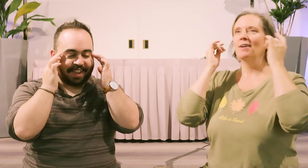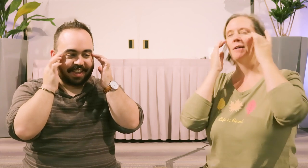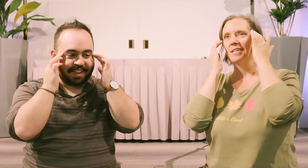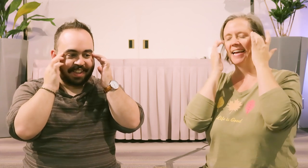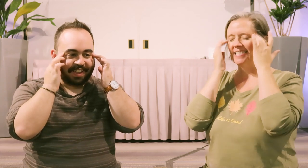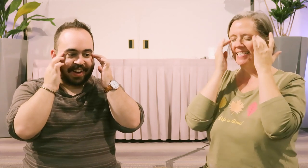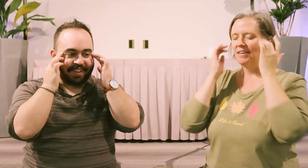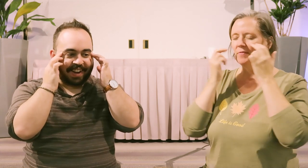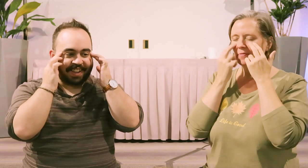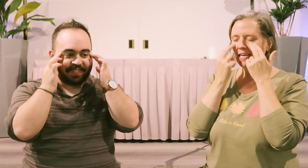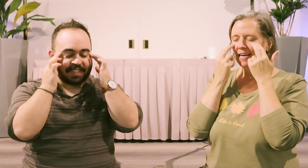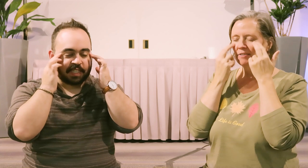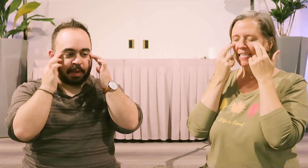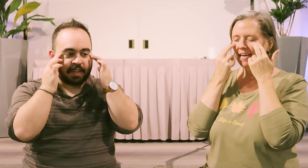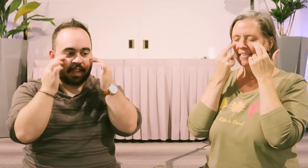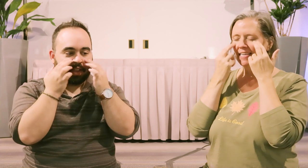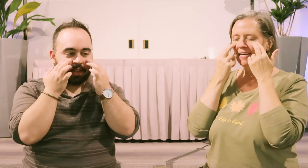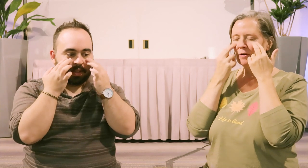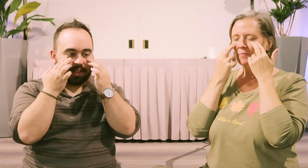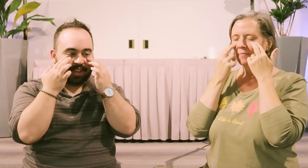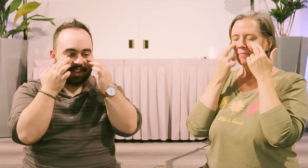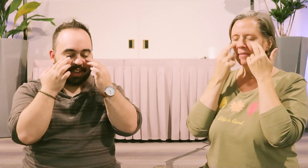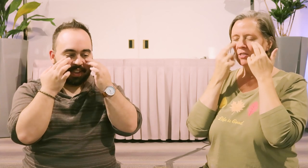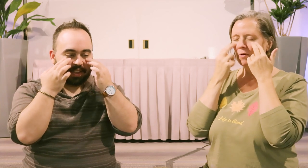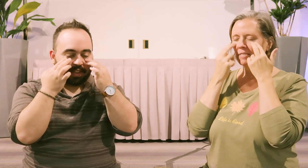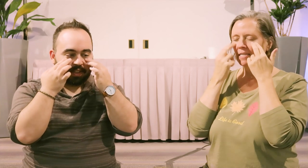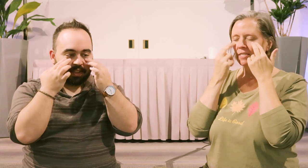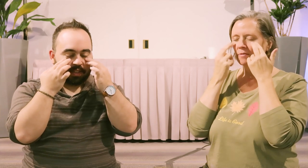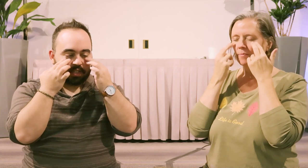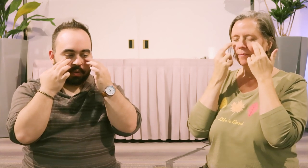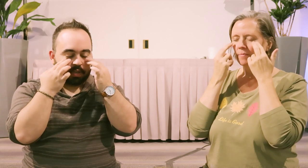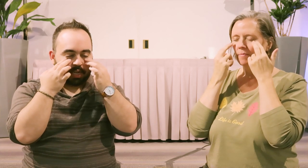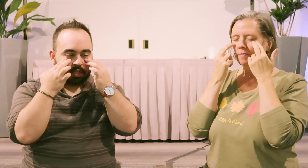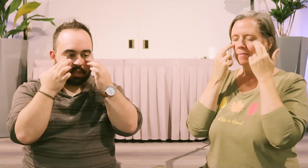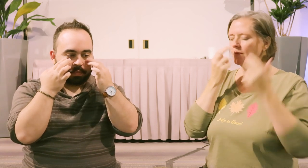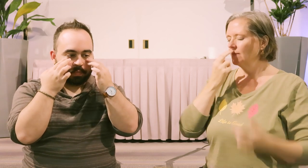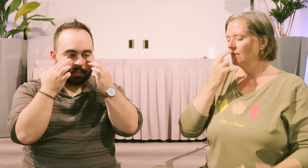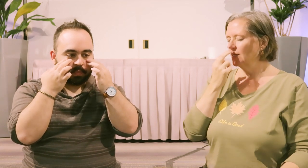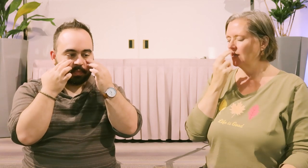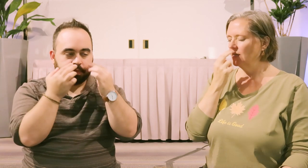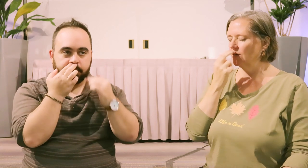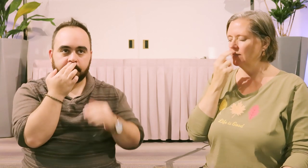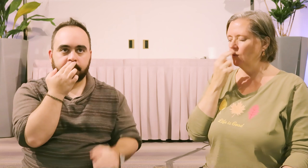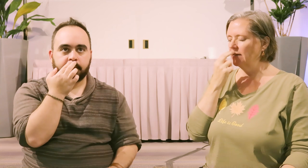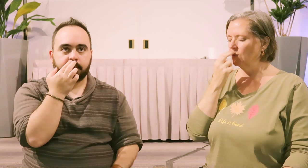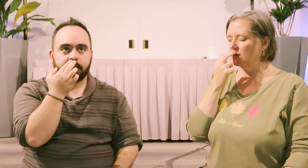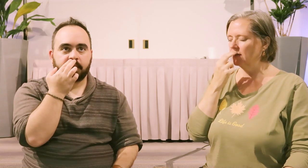Oh, I'm relaxing. Right, right. Yeah. Under the eye. Yeah. This shoulder tension. This shoulder tension. Under the nose. The weight of the world.